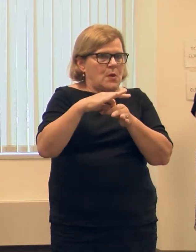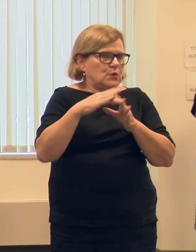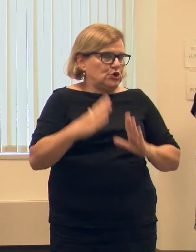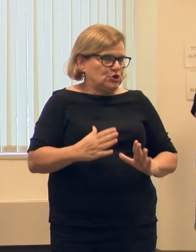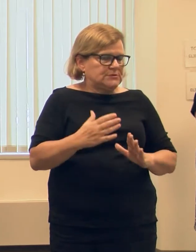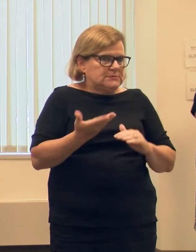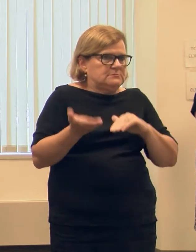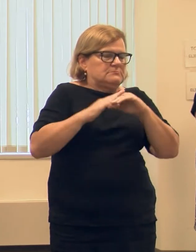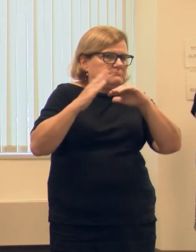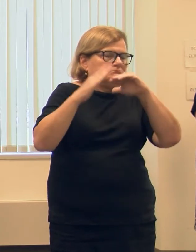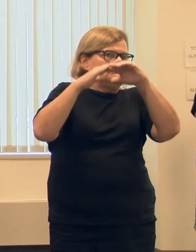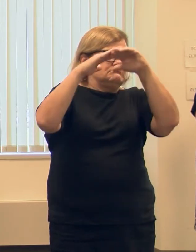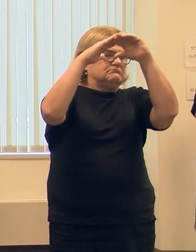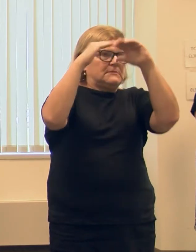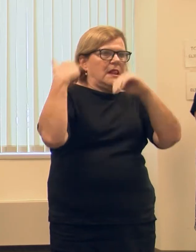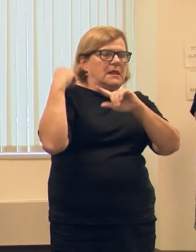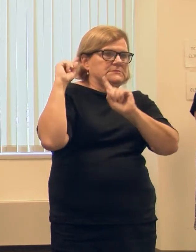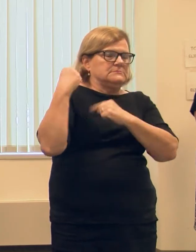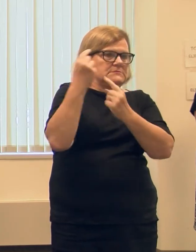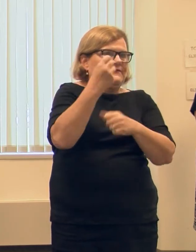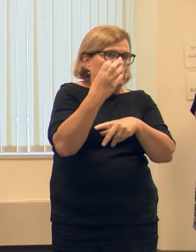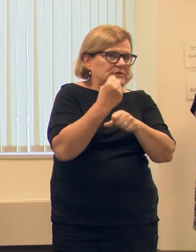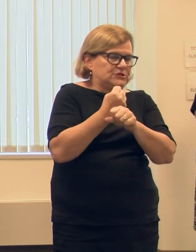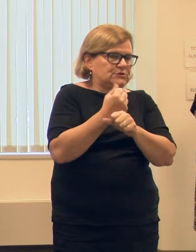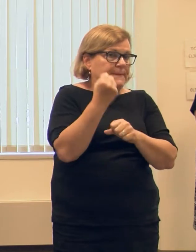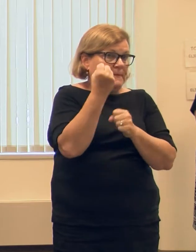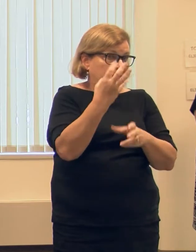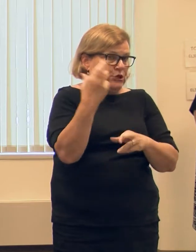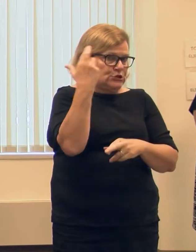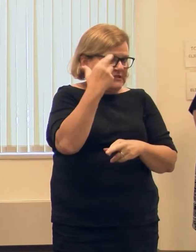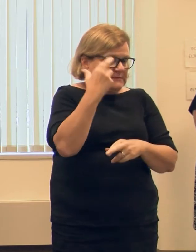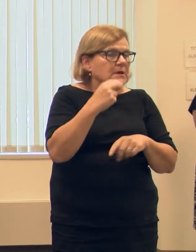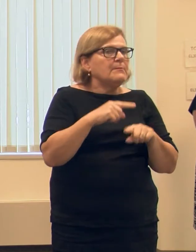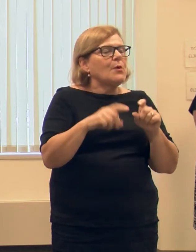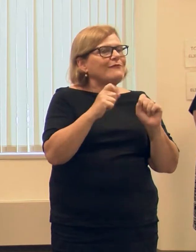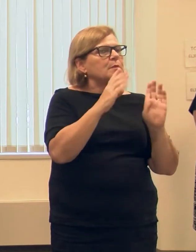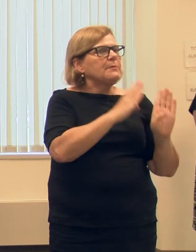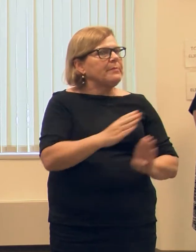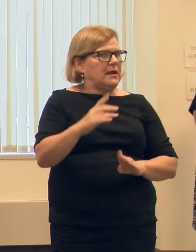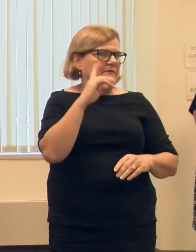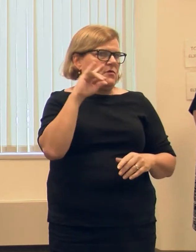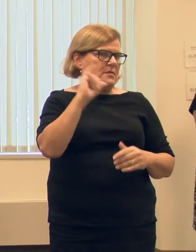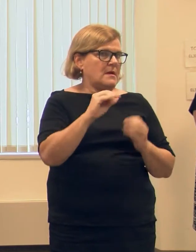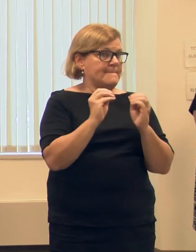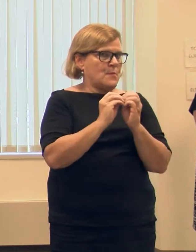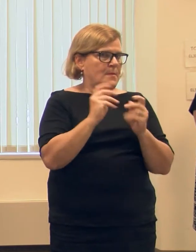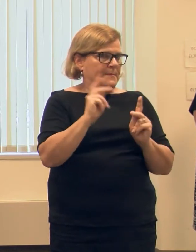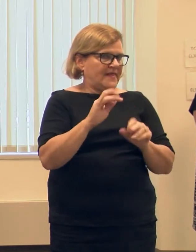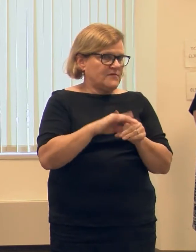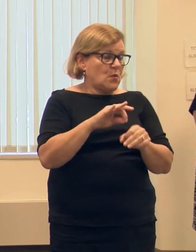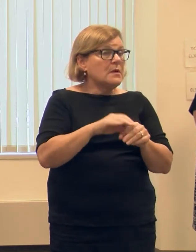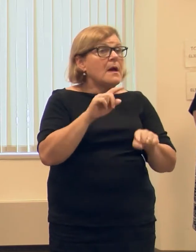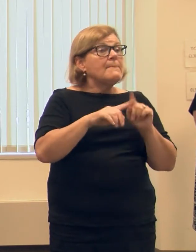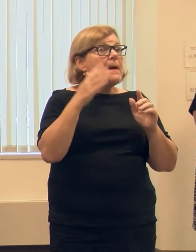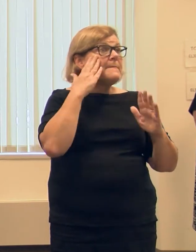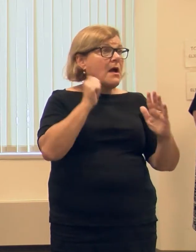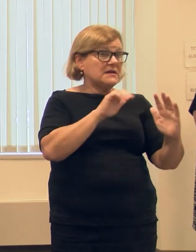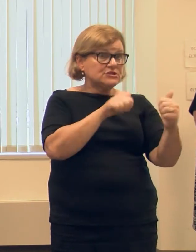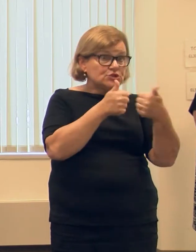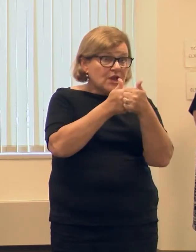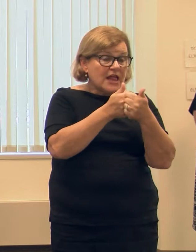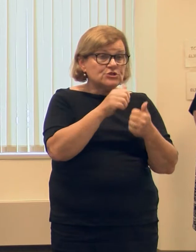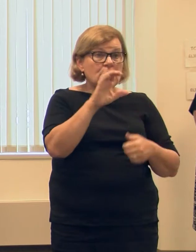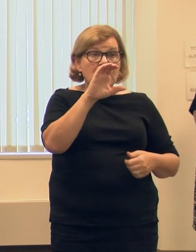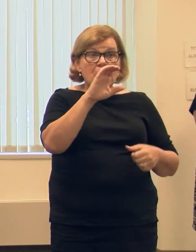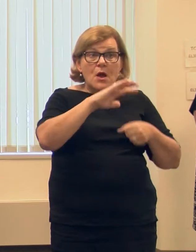rising dramatically for all sorts of reasons. And so we know we have to be prepared for that. But because of the challenges of COVID